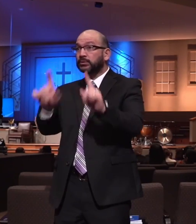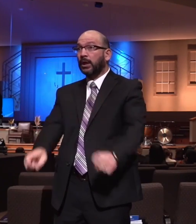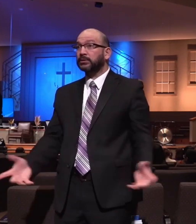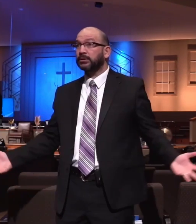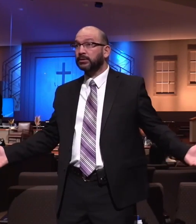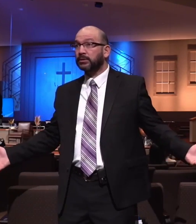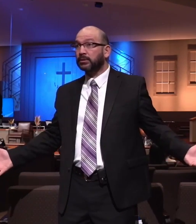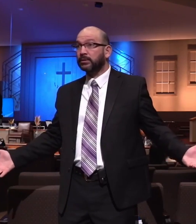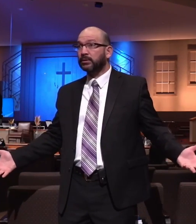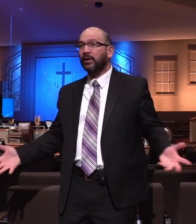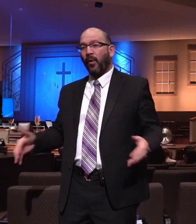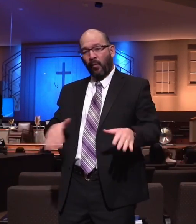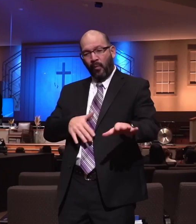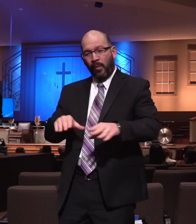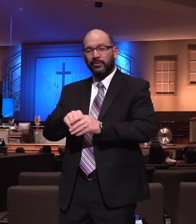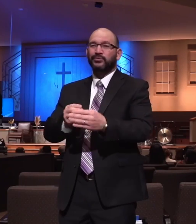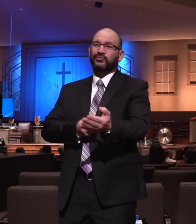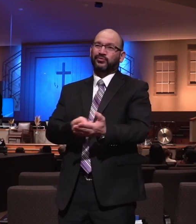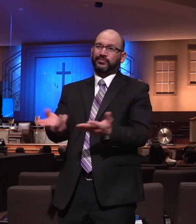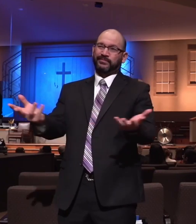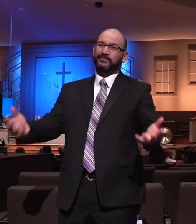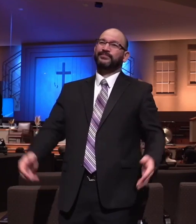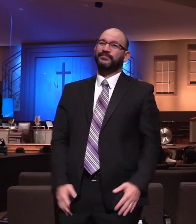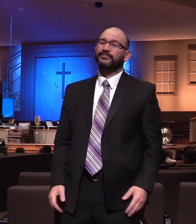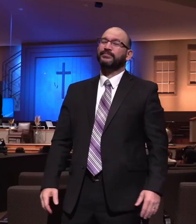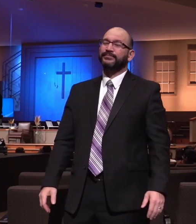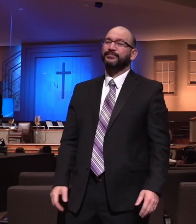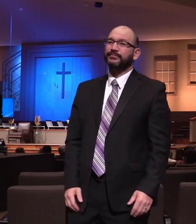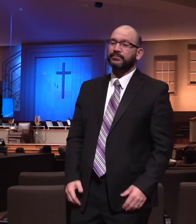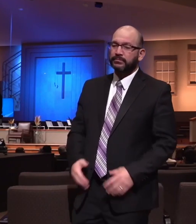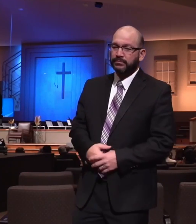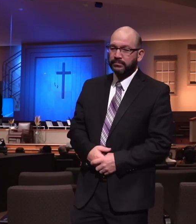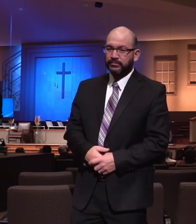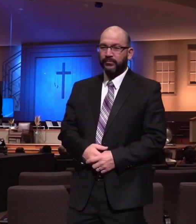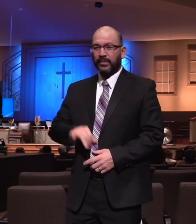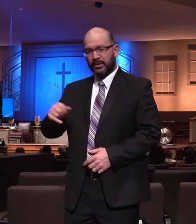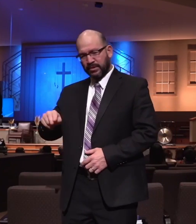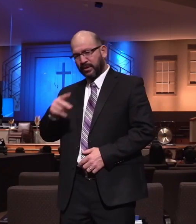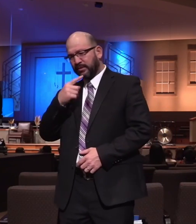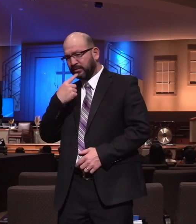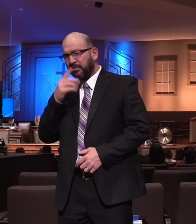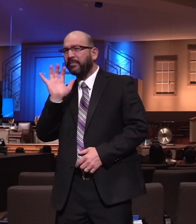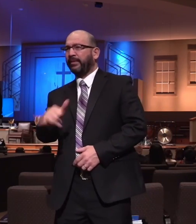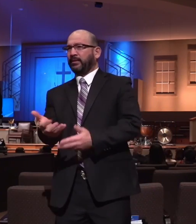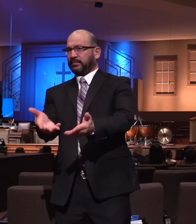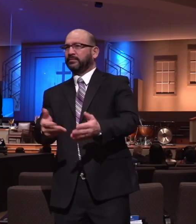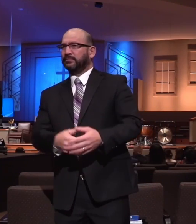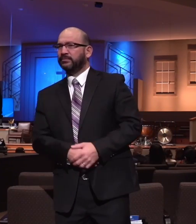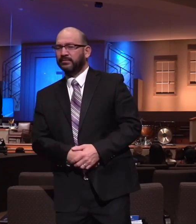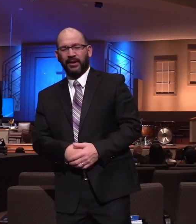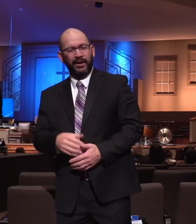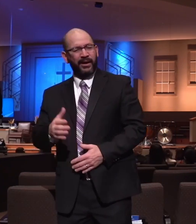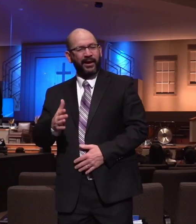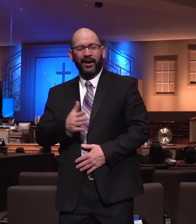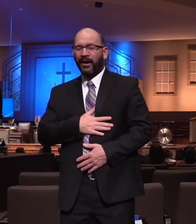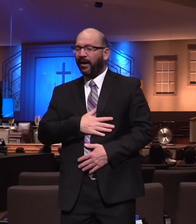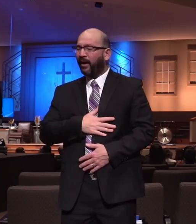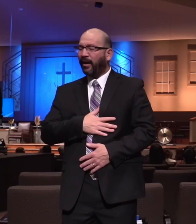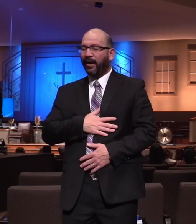walking in the truth. This is what John is talking about. He says, I'm just so spiritually rejoicing